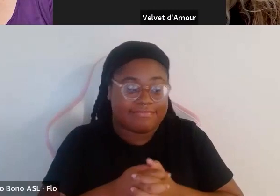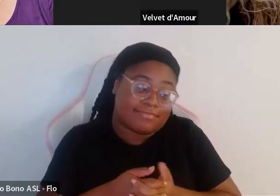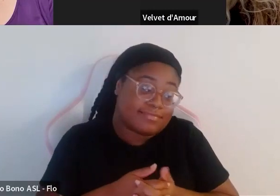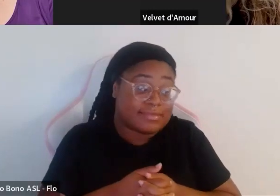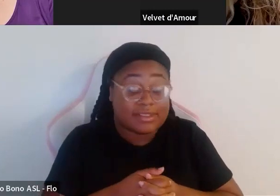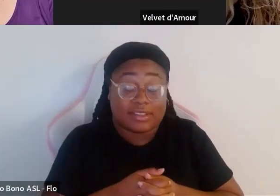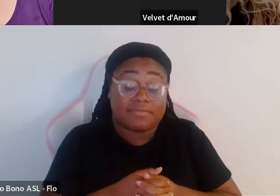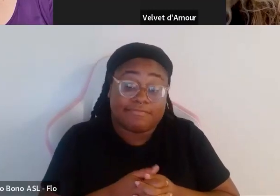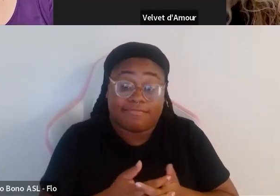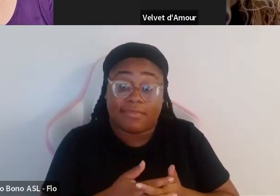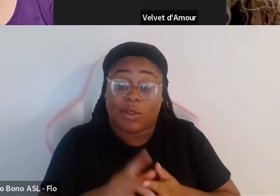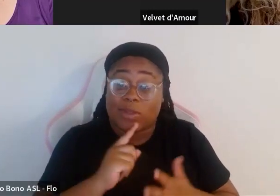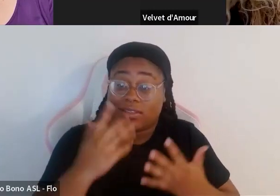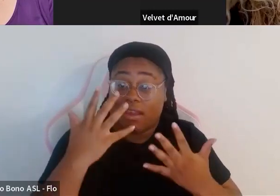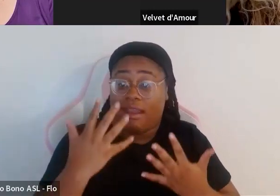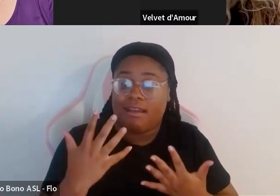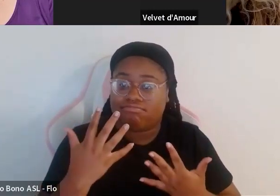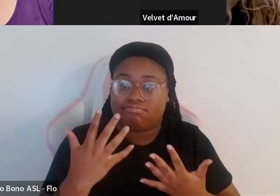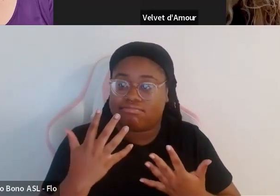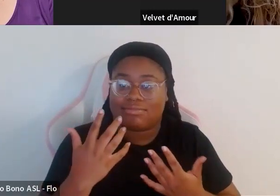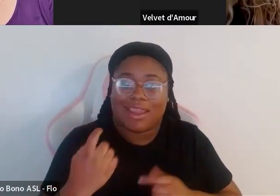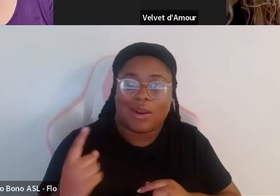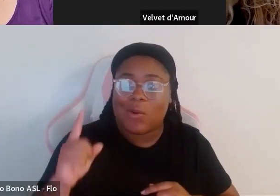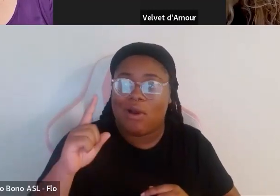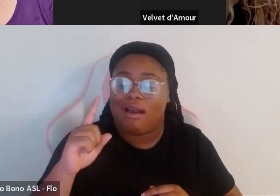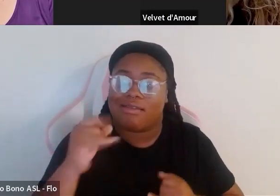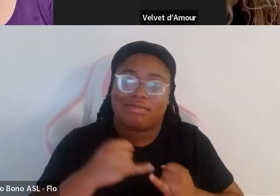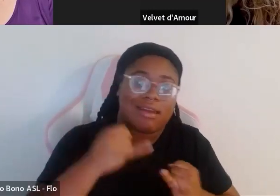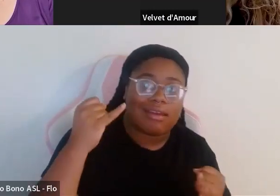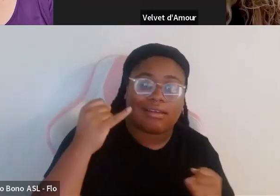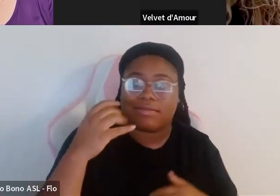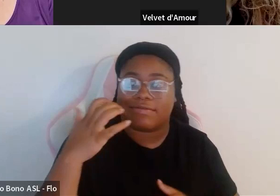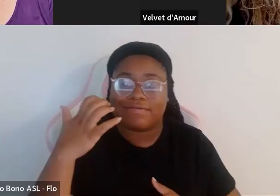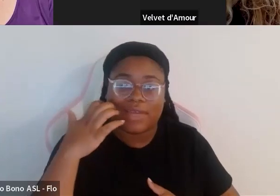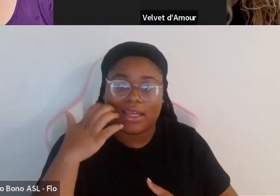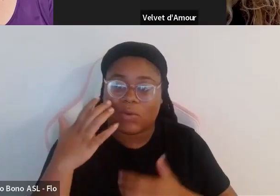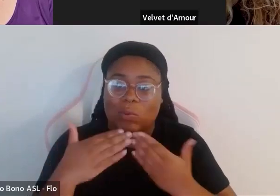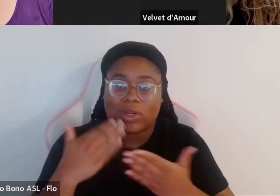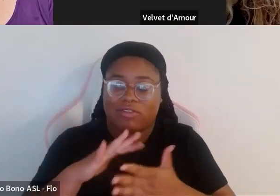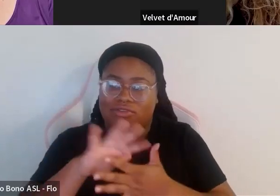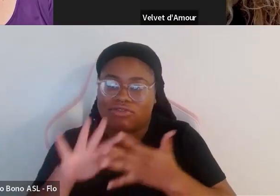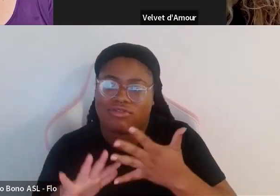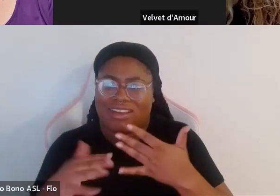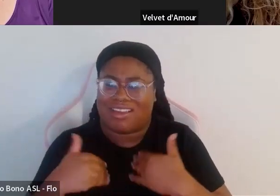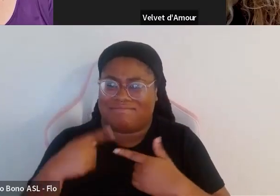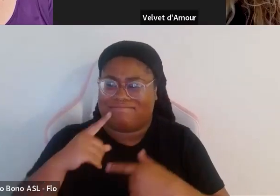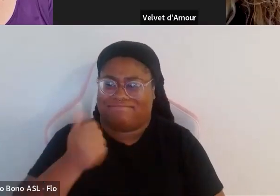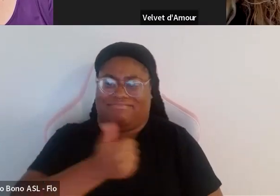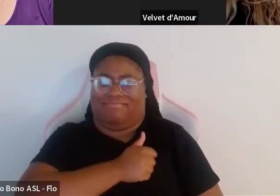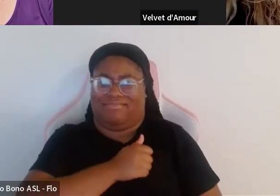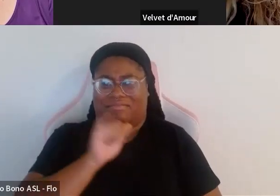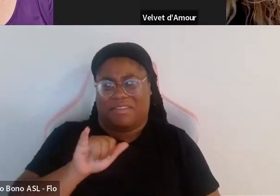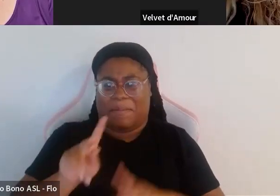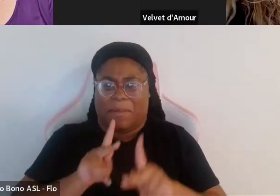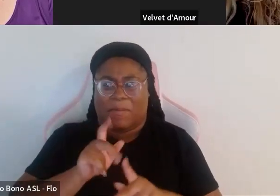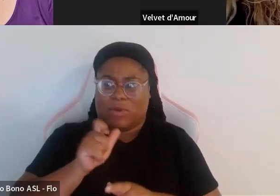it's sad to have somebody anybody be they fat thinner or whatsoever you know have this attitude that people